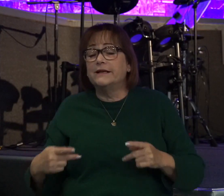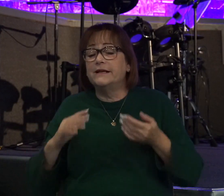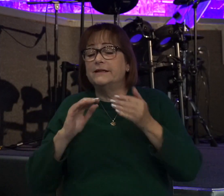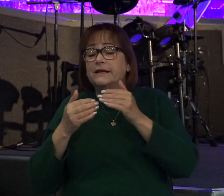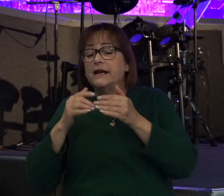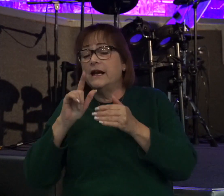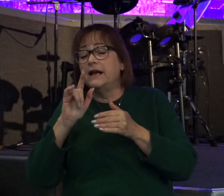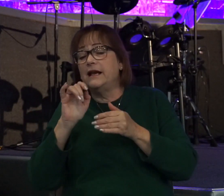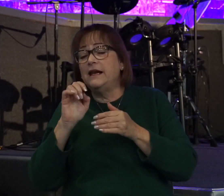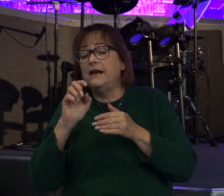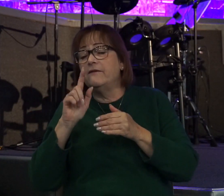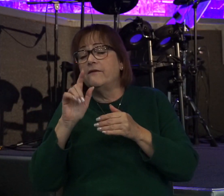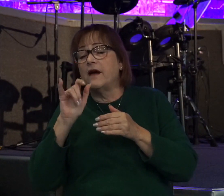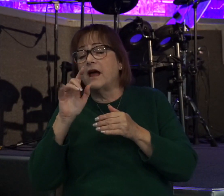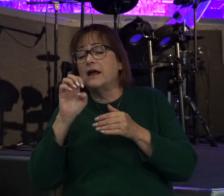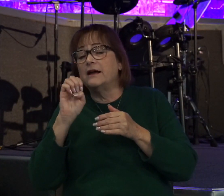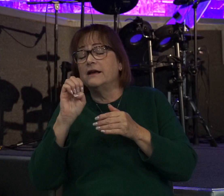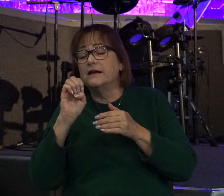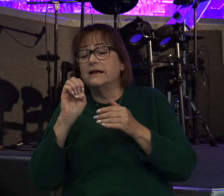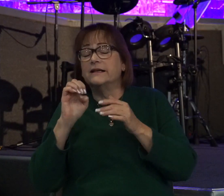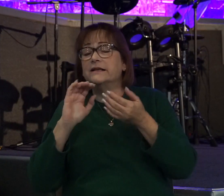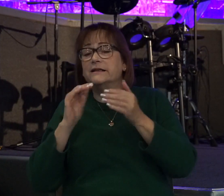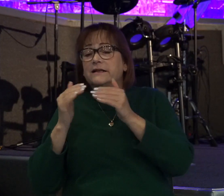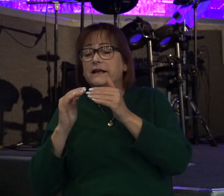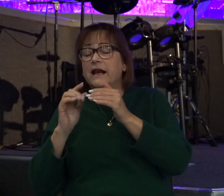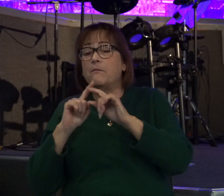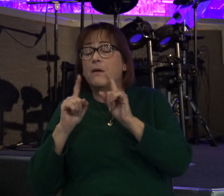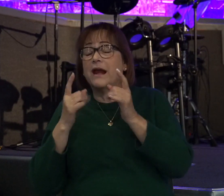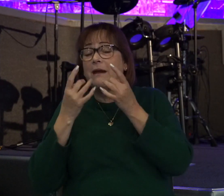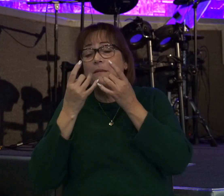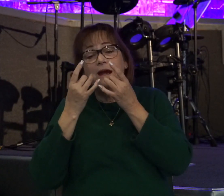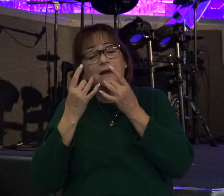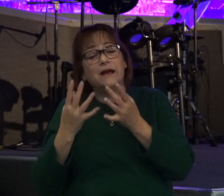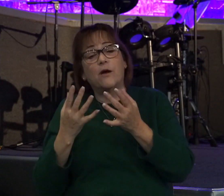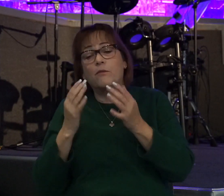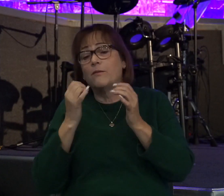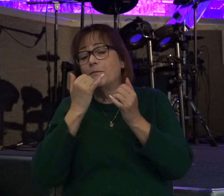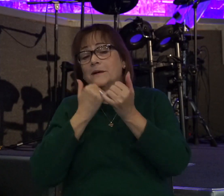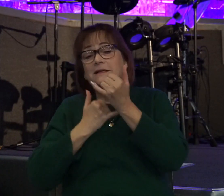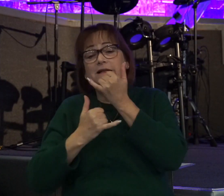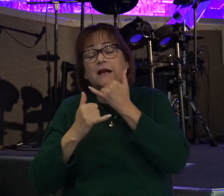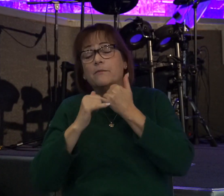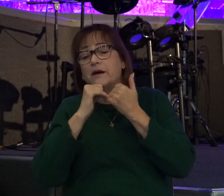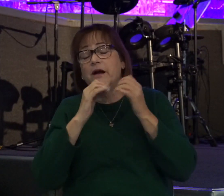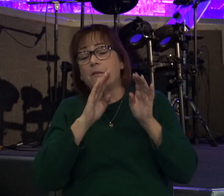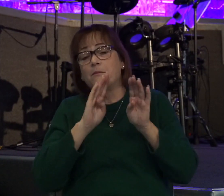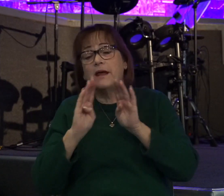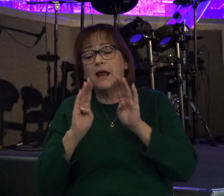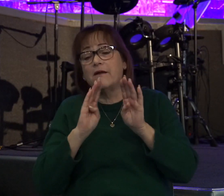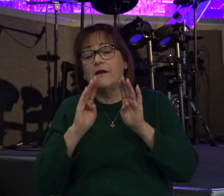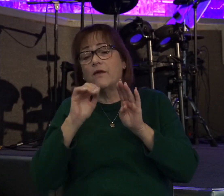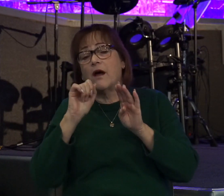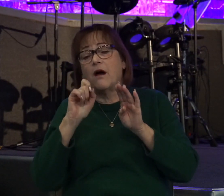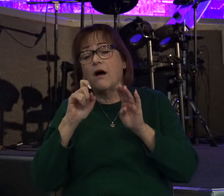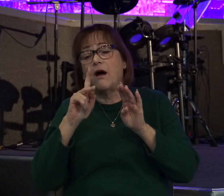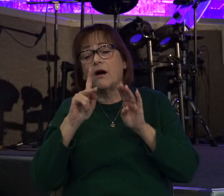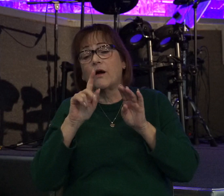But the men of that city made a terrible mistake by not treating the Ark according to God's commands.